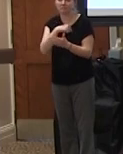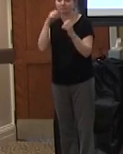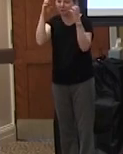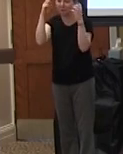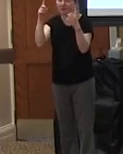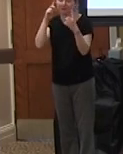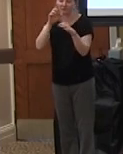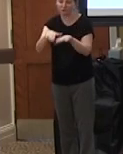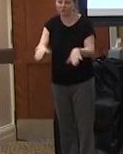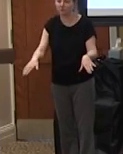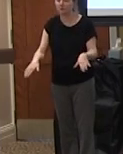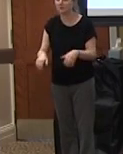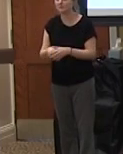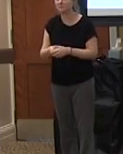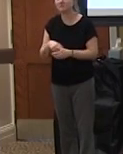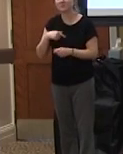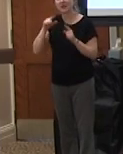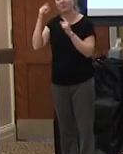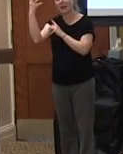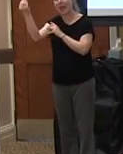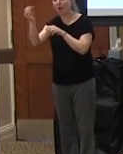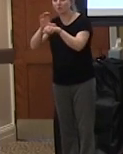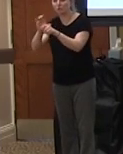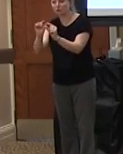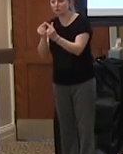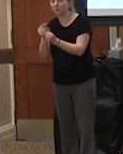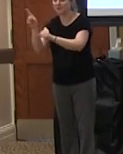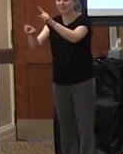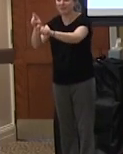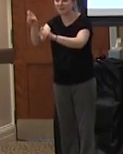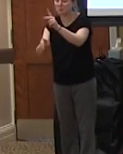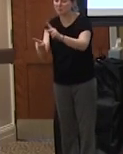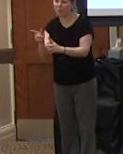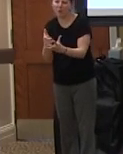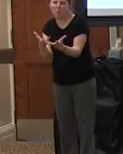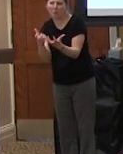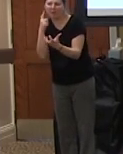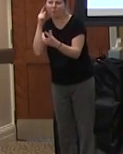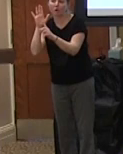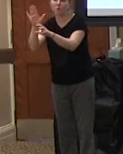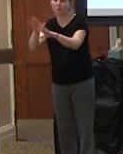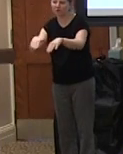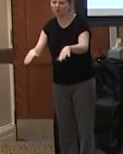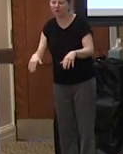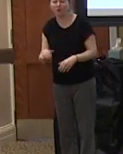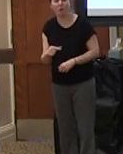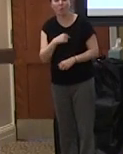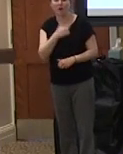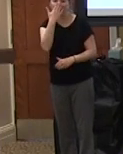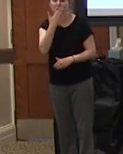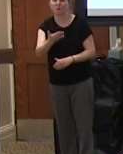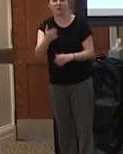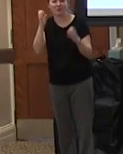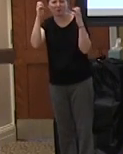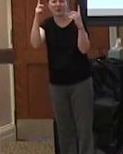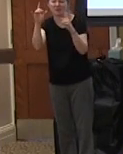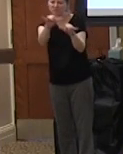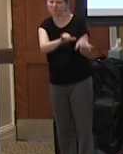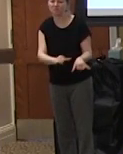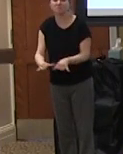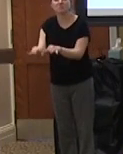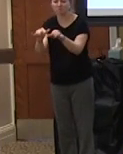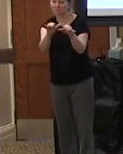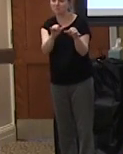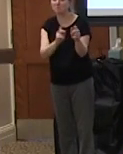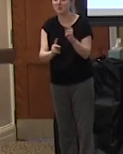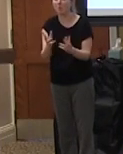months asking church people what do they want for their children everyone wants a quality education it is a standard everyone